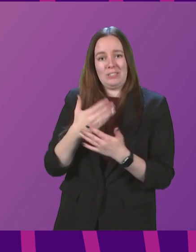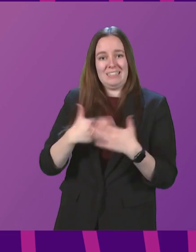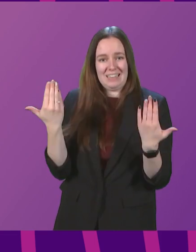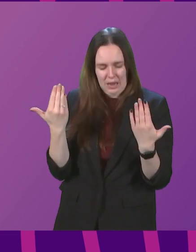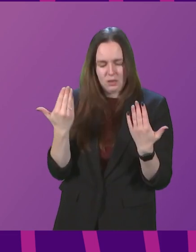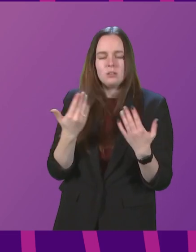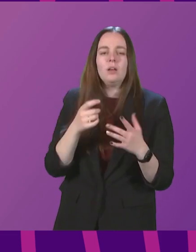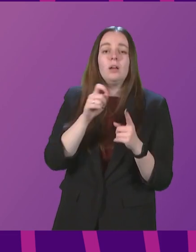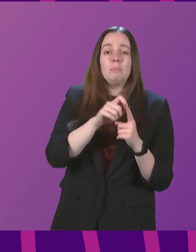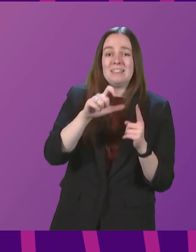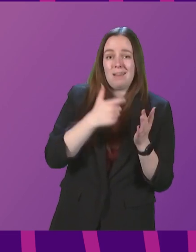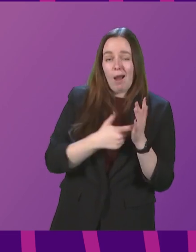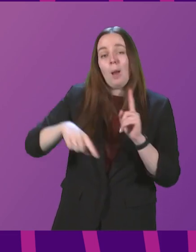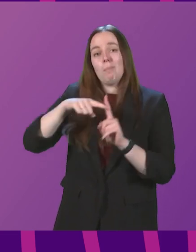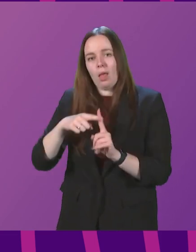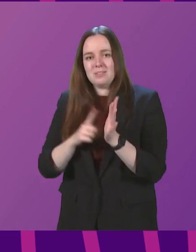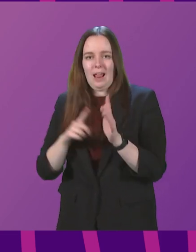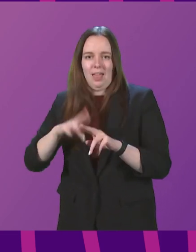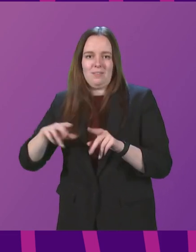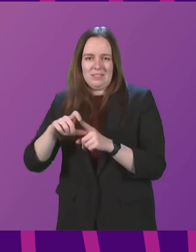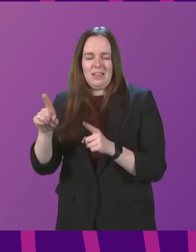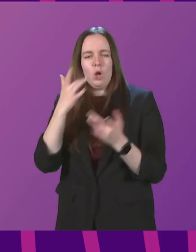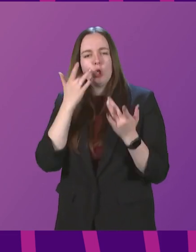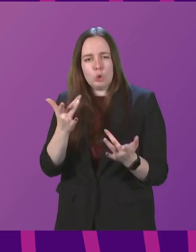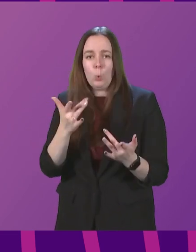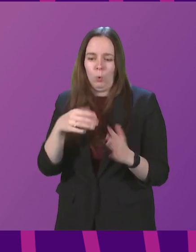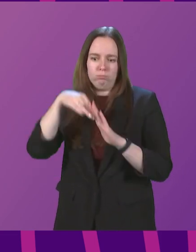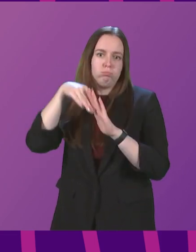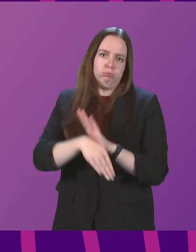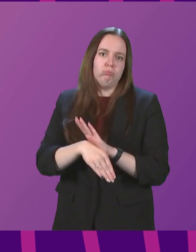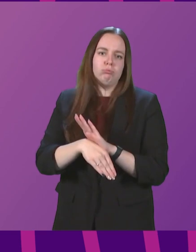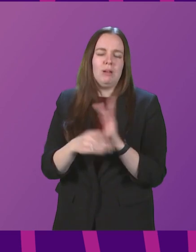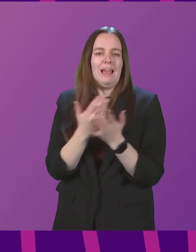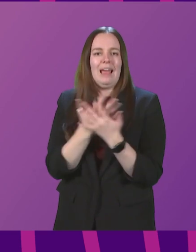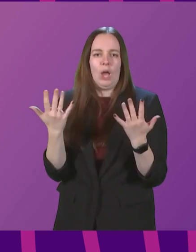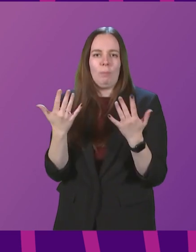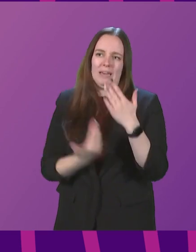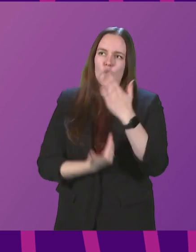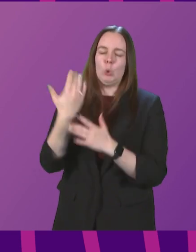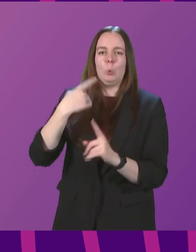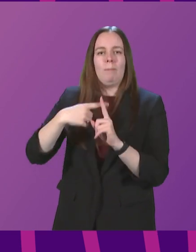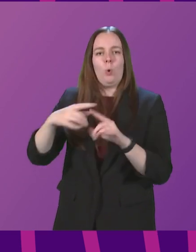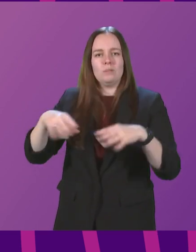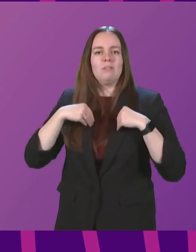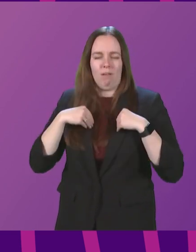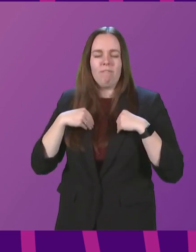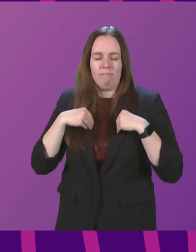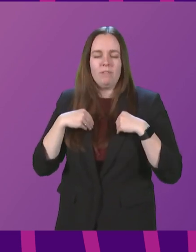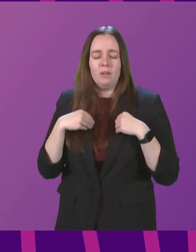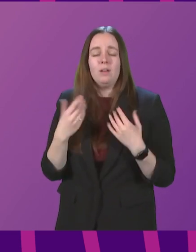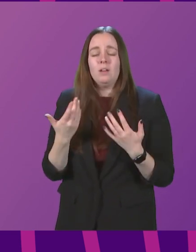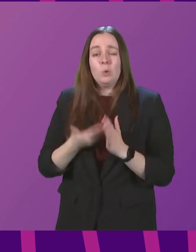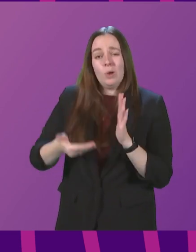account of both PCR and lateral flow tests, shows a significant fall in the number of new positive cases. To put some